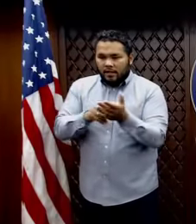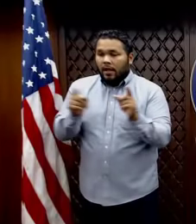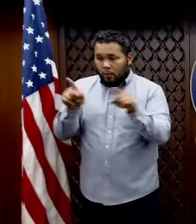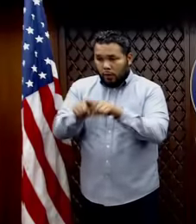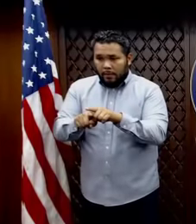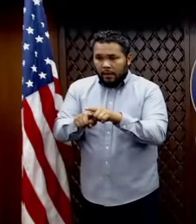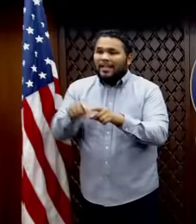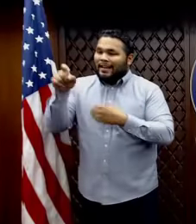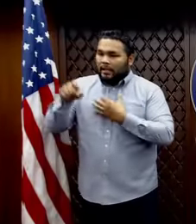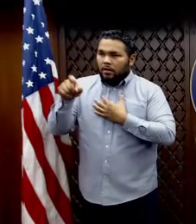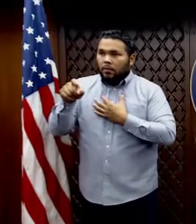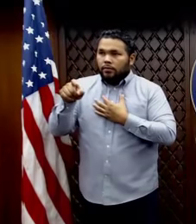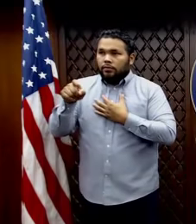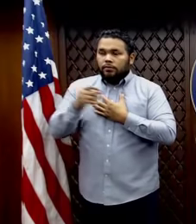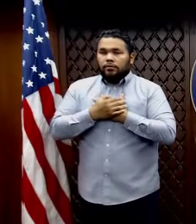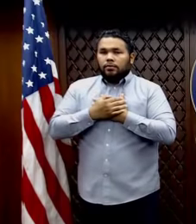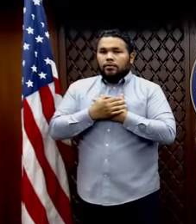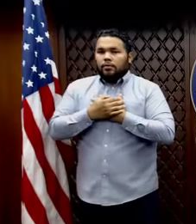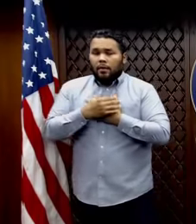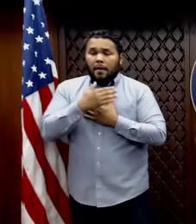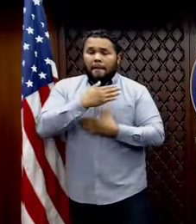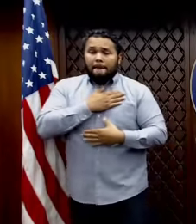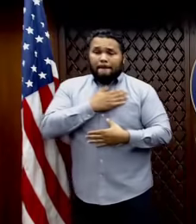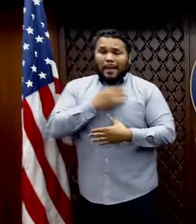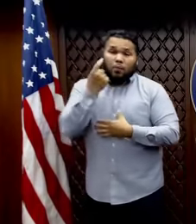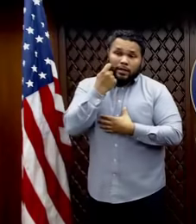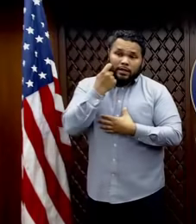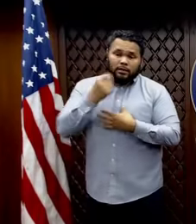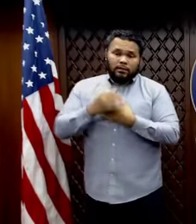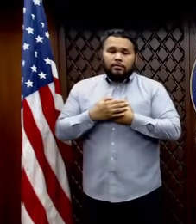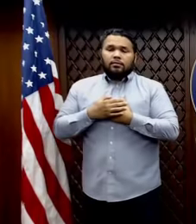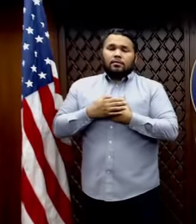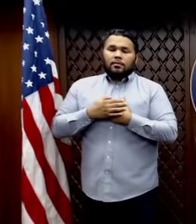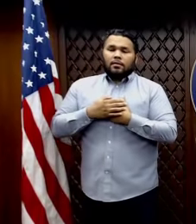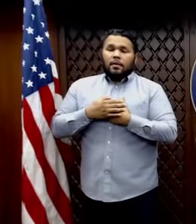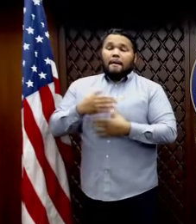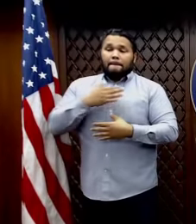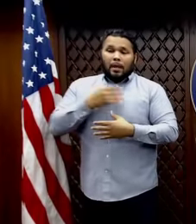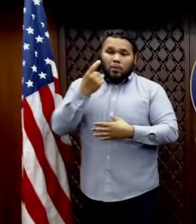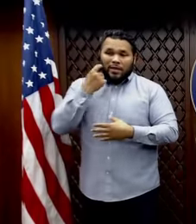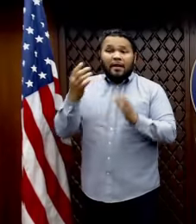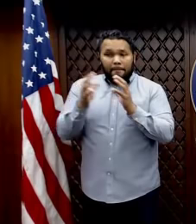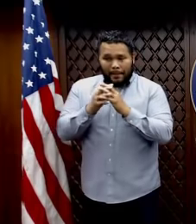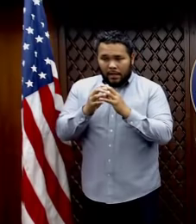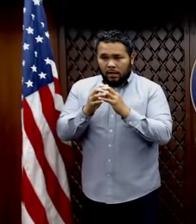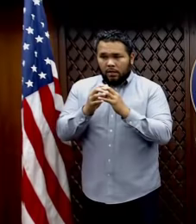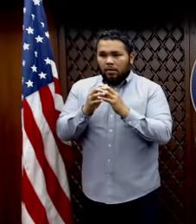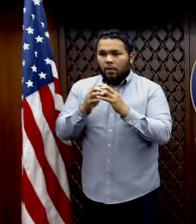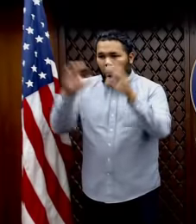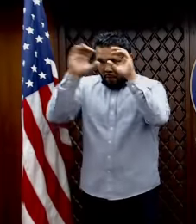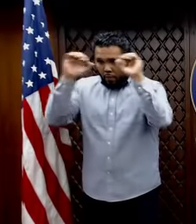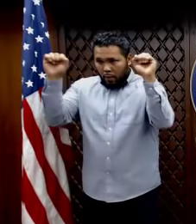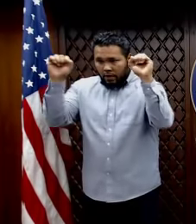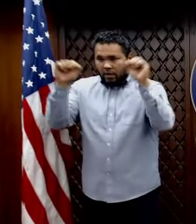that the agreement I, and in my recent, um, in my recent meeting with president Trump and